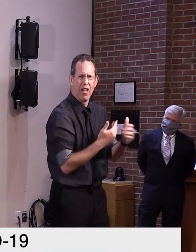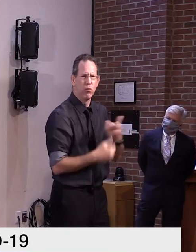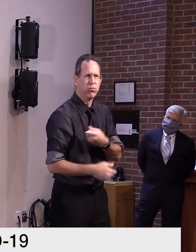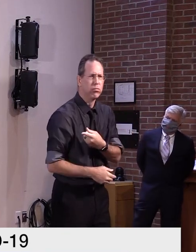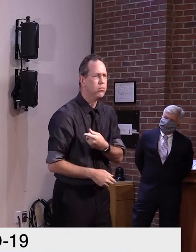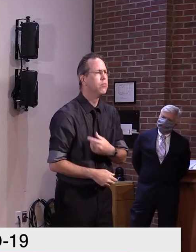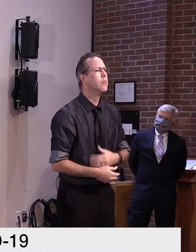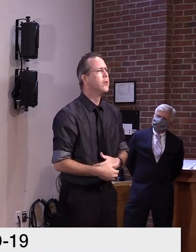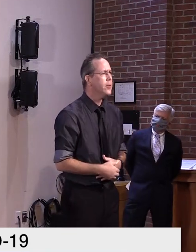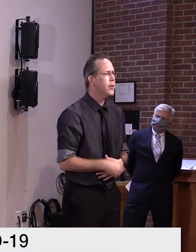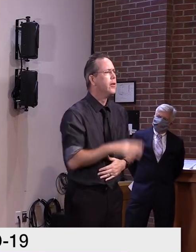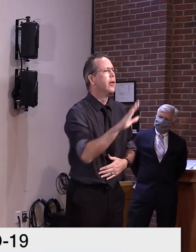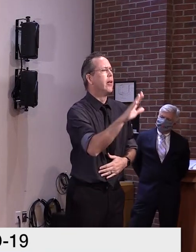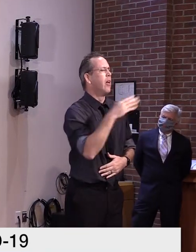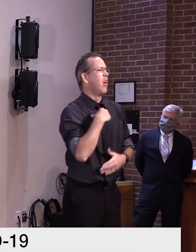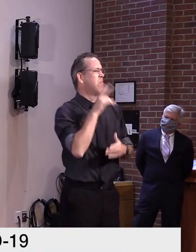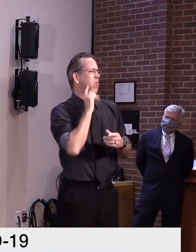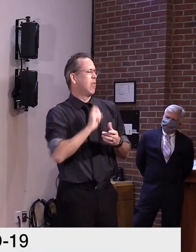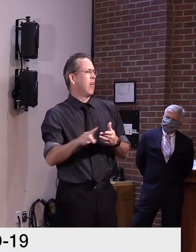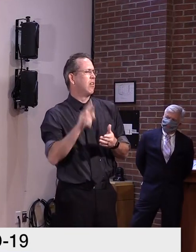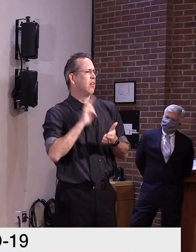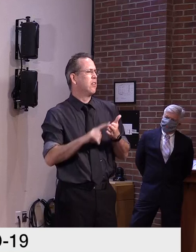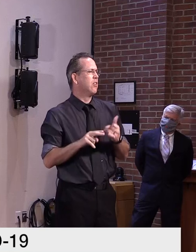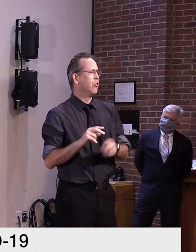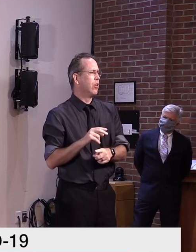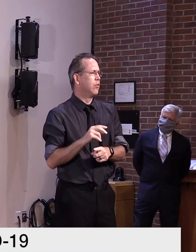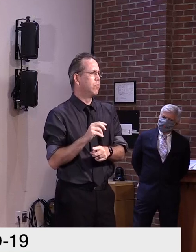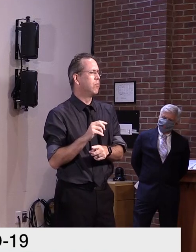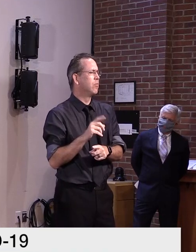internally and meetings about that with our teams.